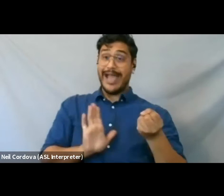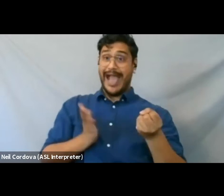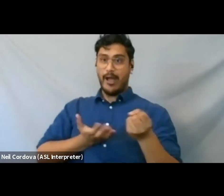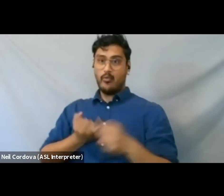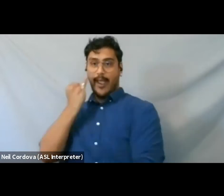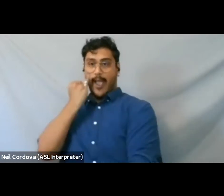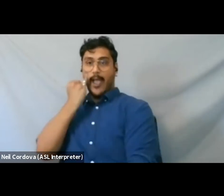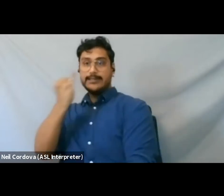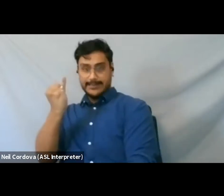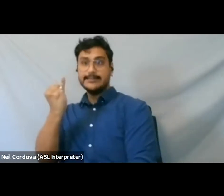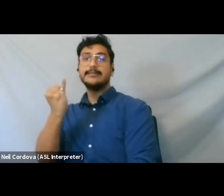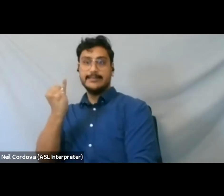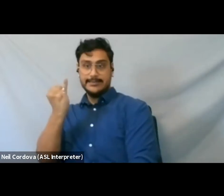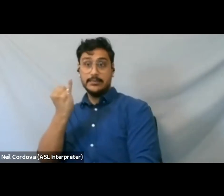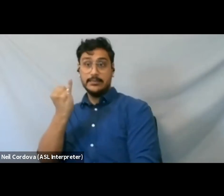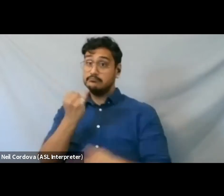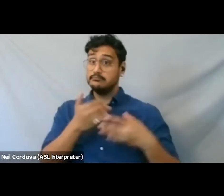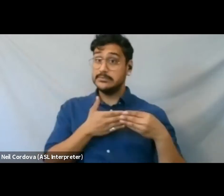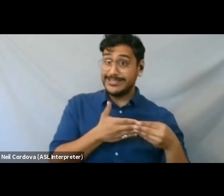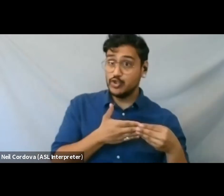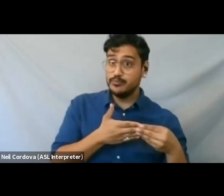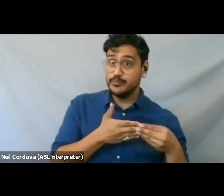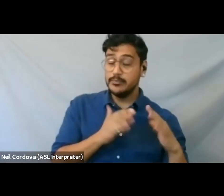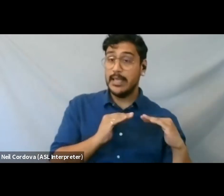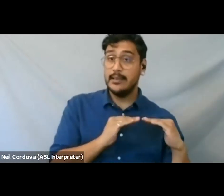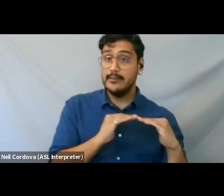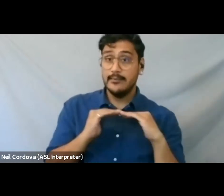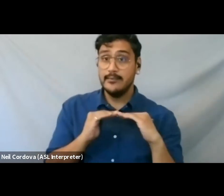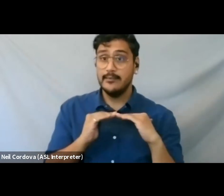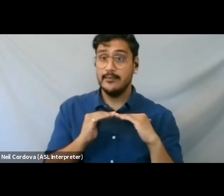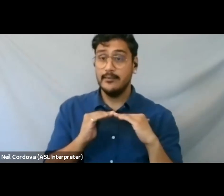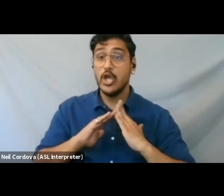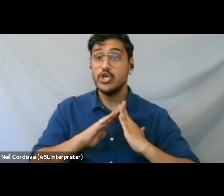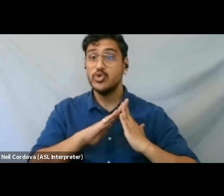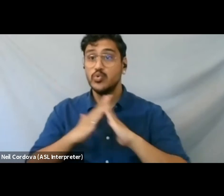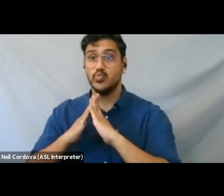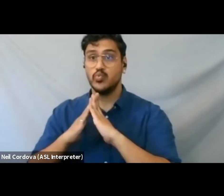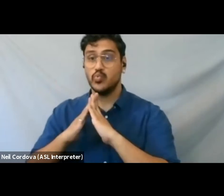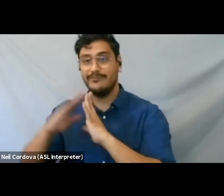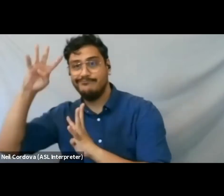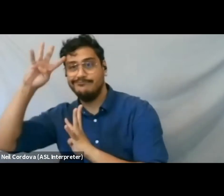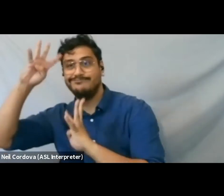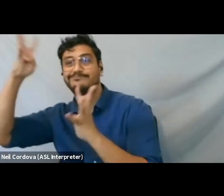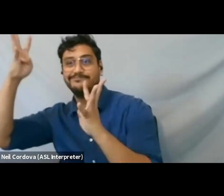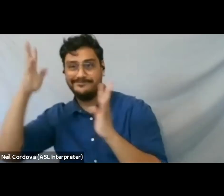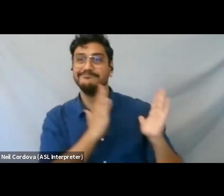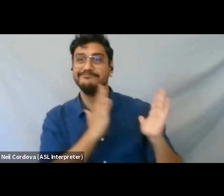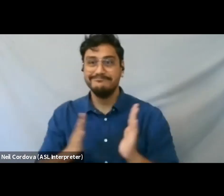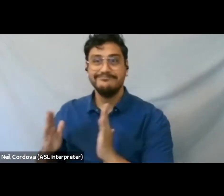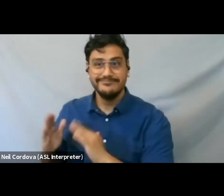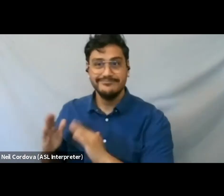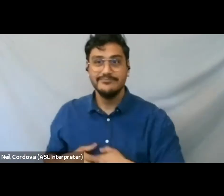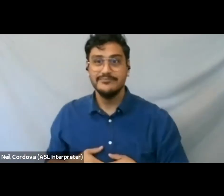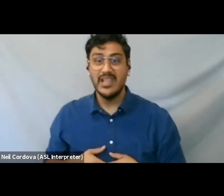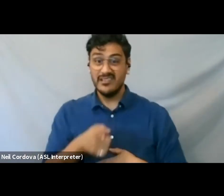leadership, equity, community, and creativity. This award recognizes